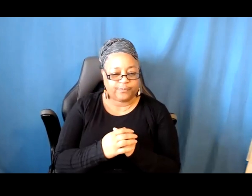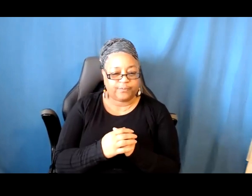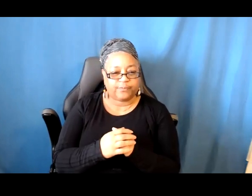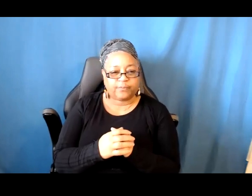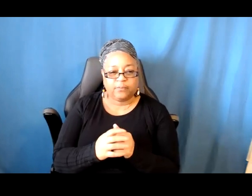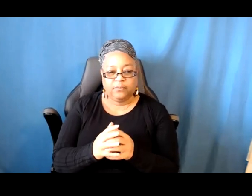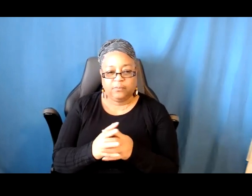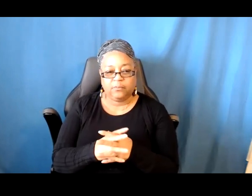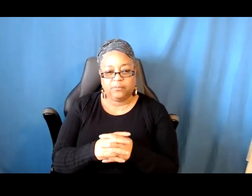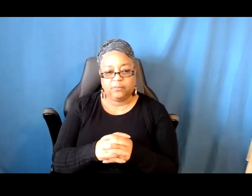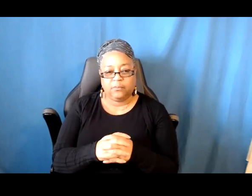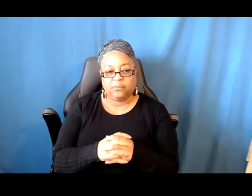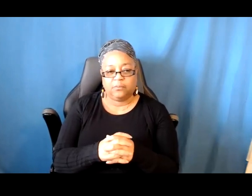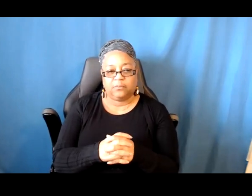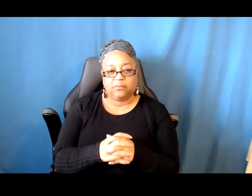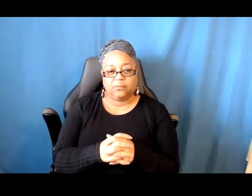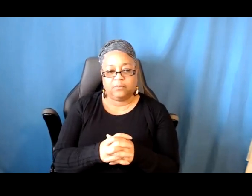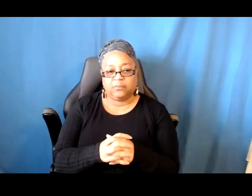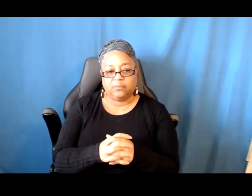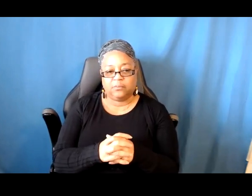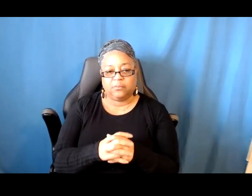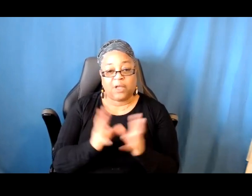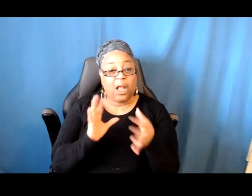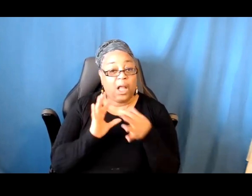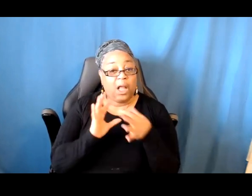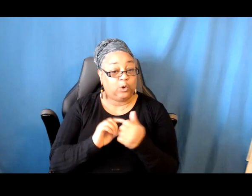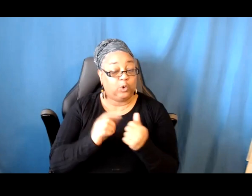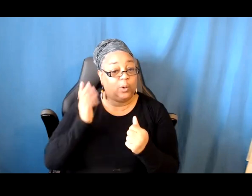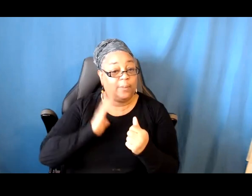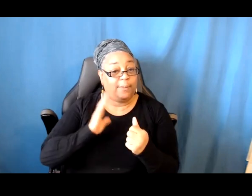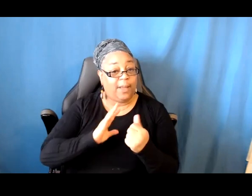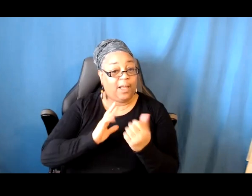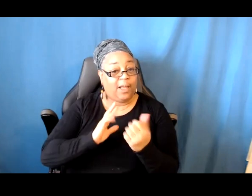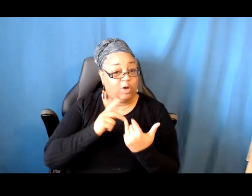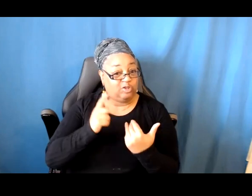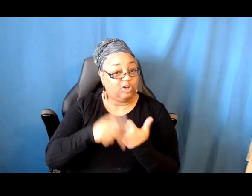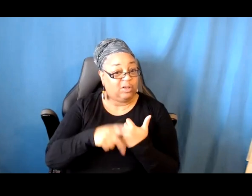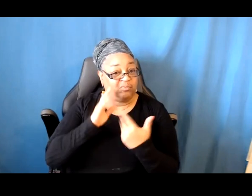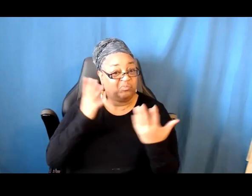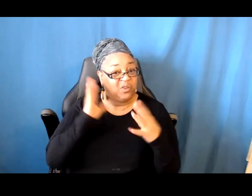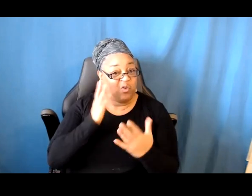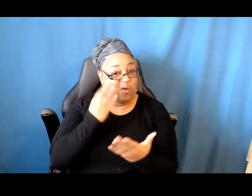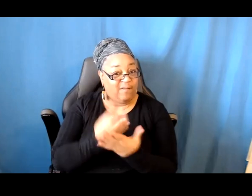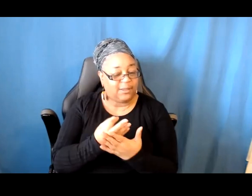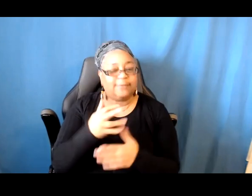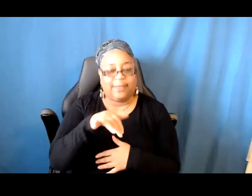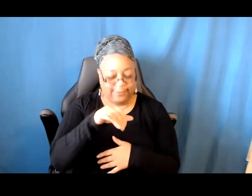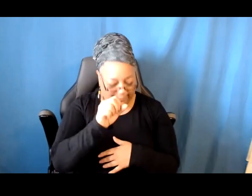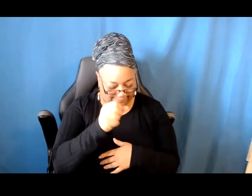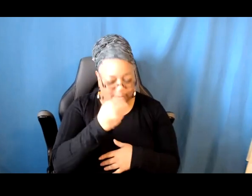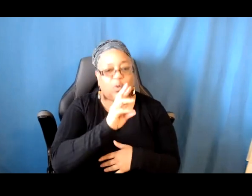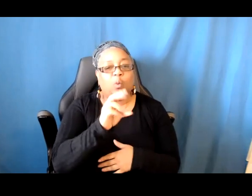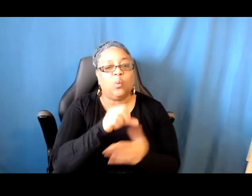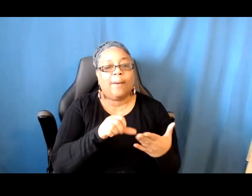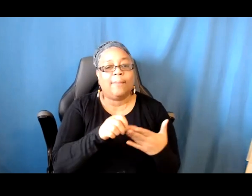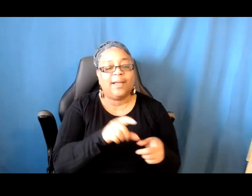Let's see. Is there a link to past projects that were funded? Yes, you can find that on our website. And I'm going to